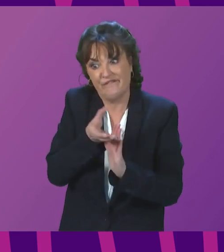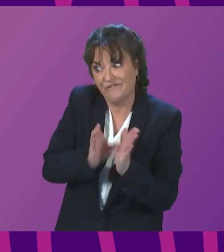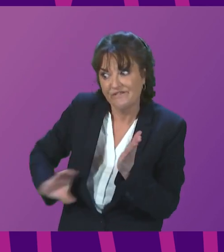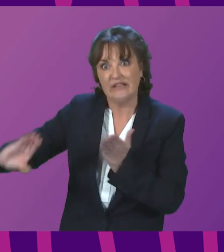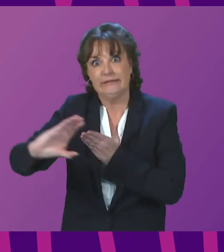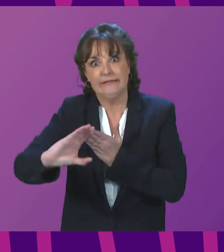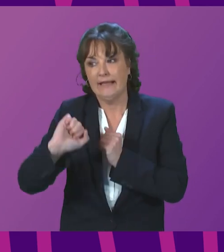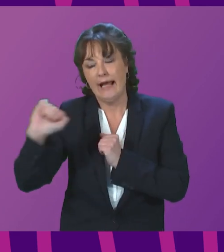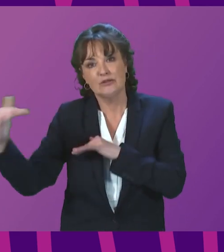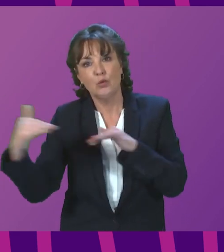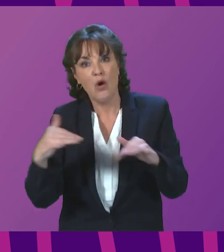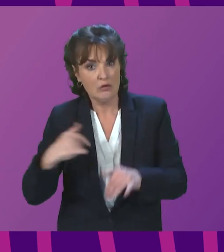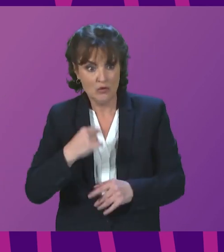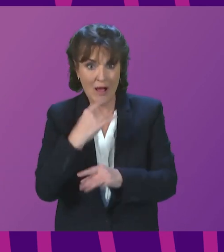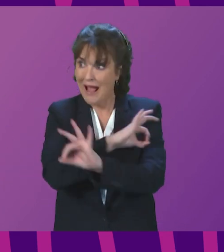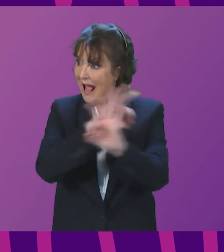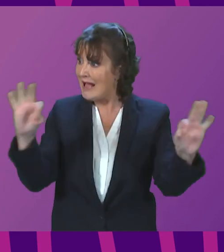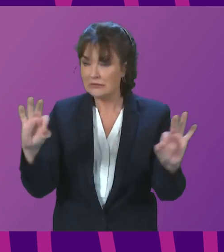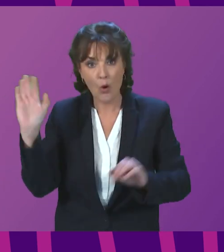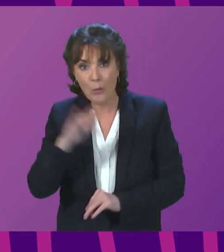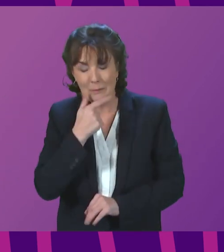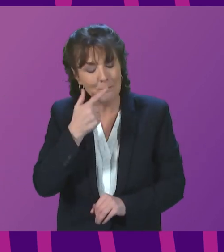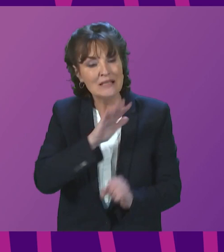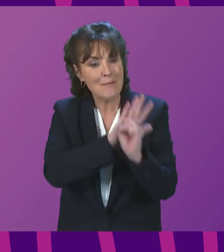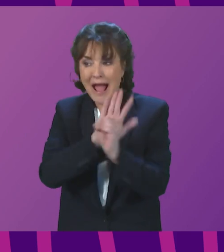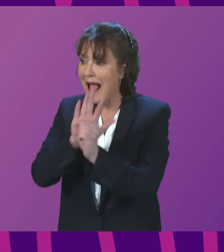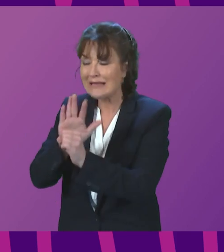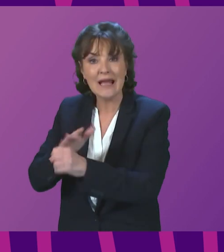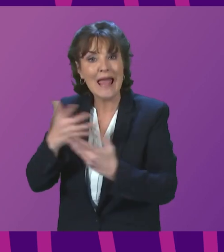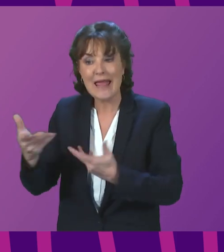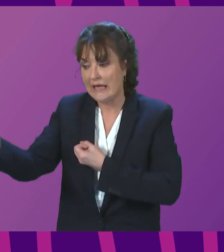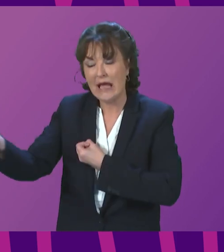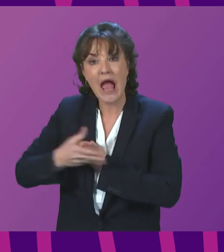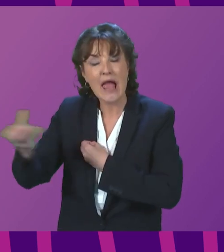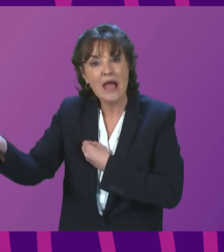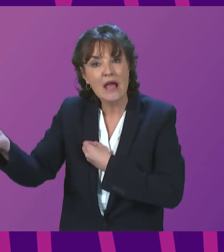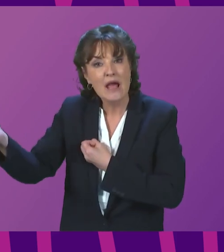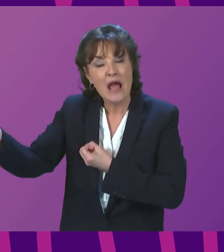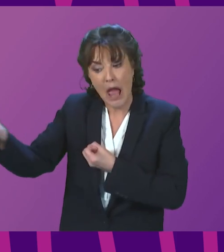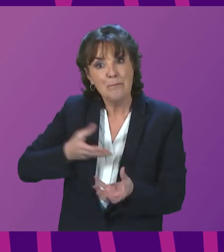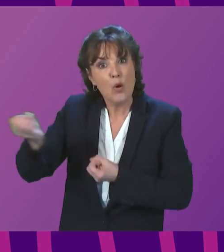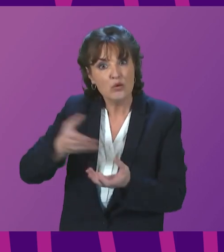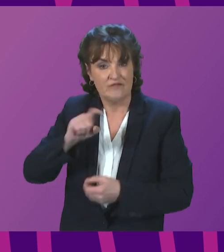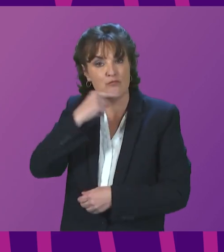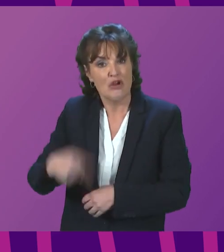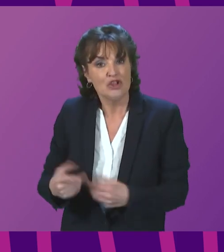import bans on Russian oil and gas by states and by countries. I welcome the, albeit still limited action that the